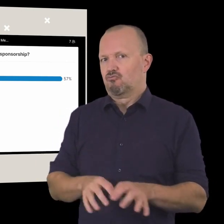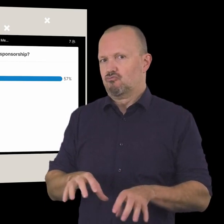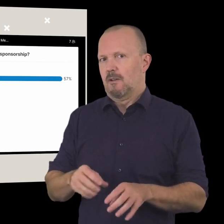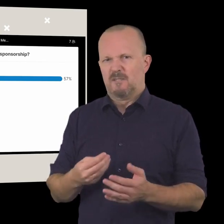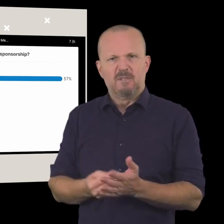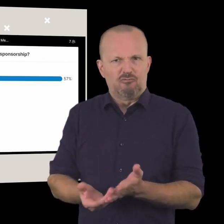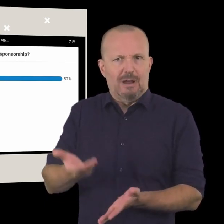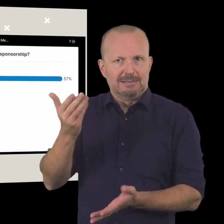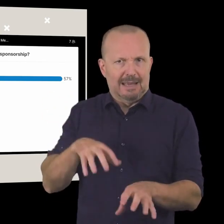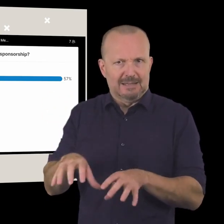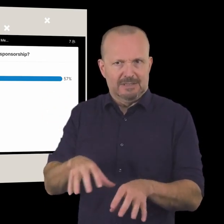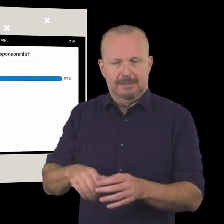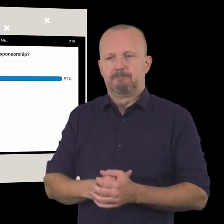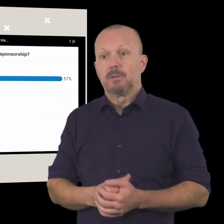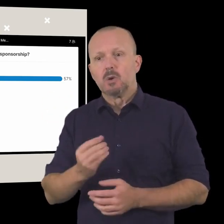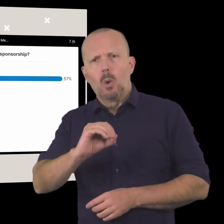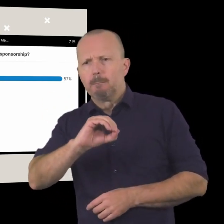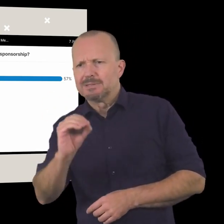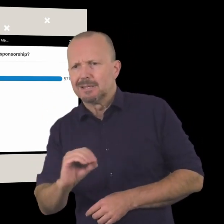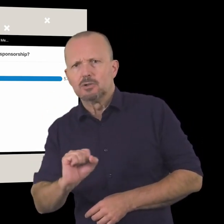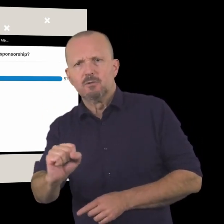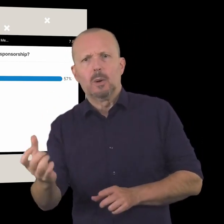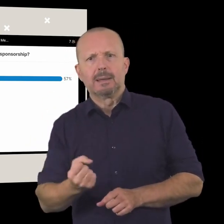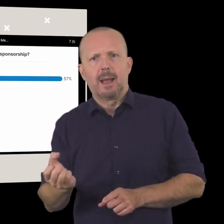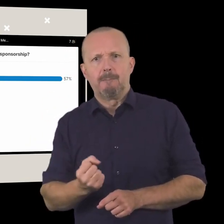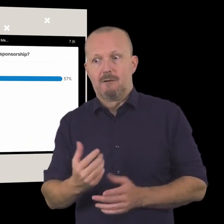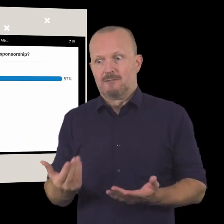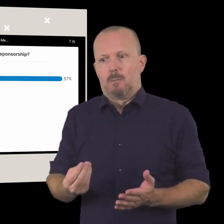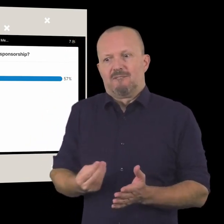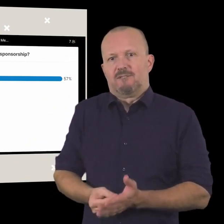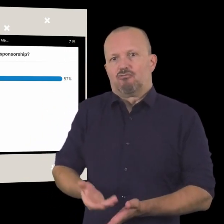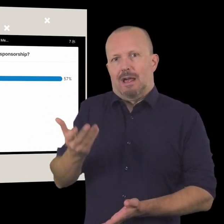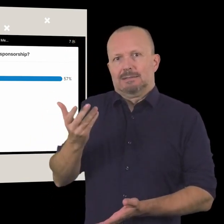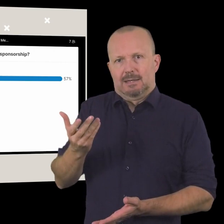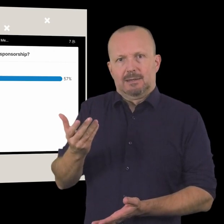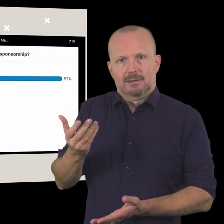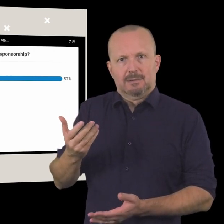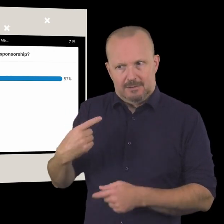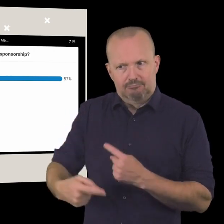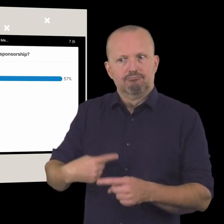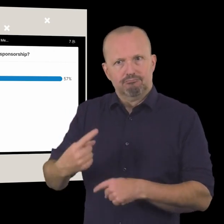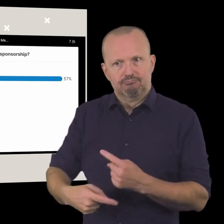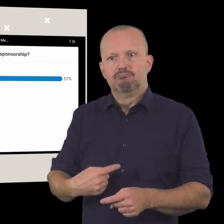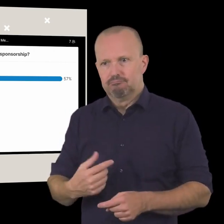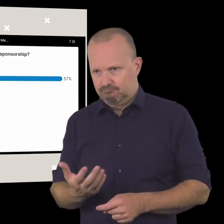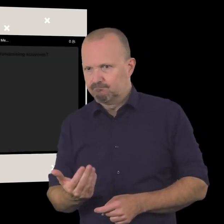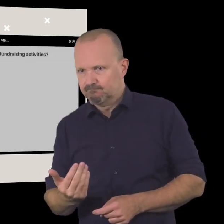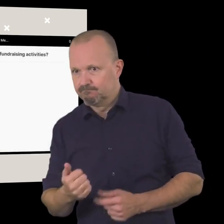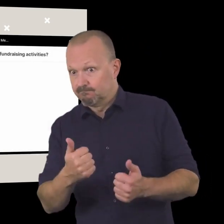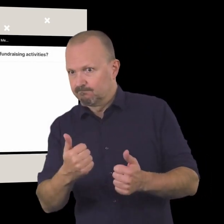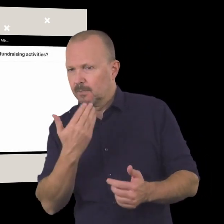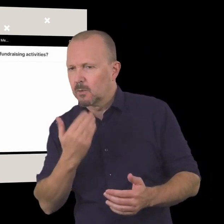focus on fundraising activities so what percentage of your income currently comes from fundraising activities